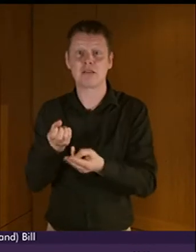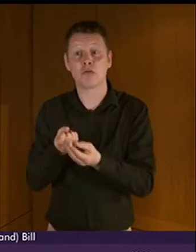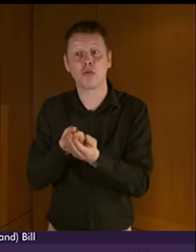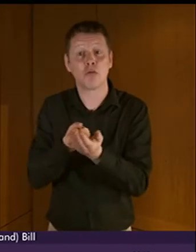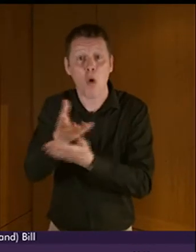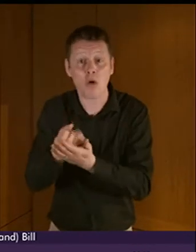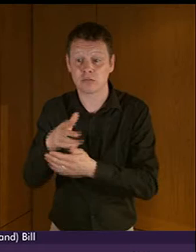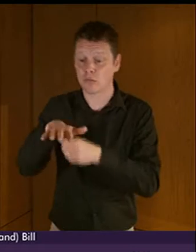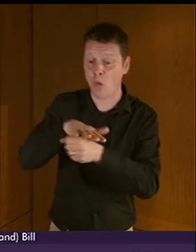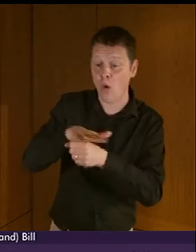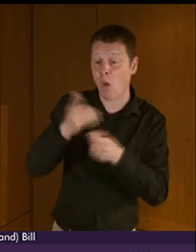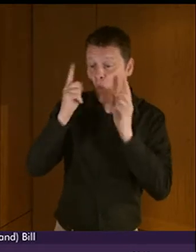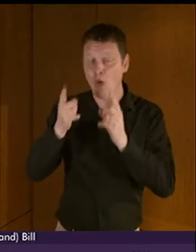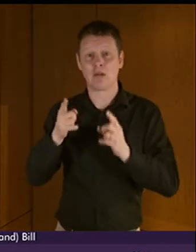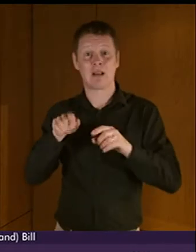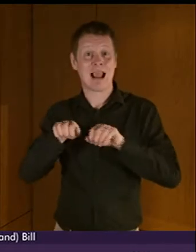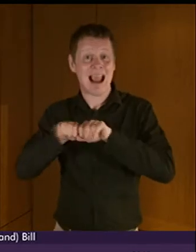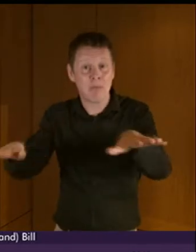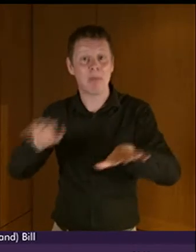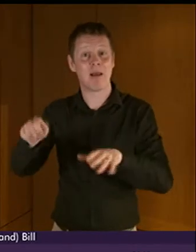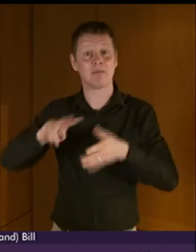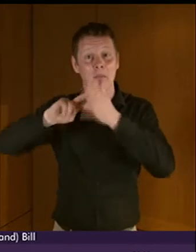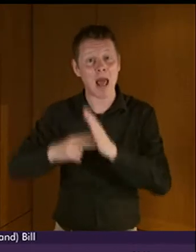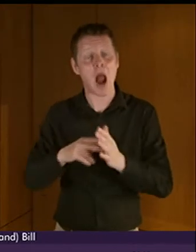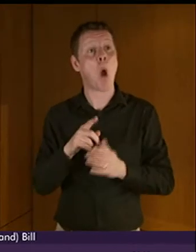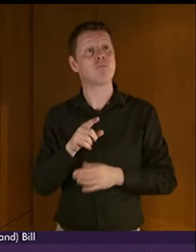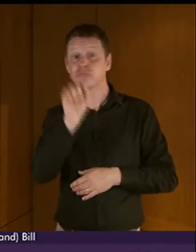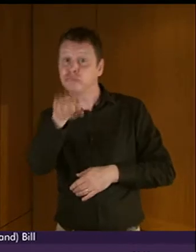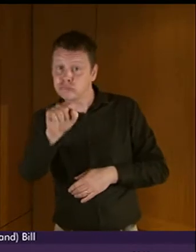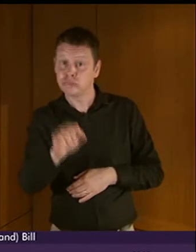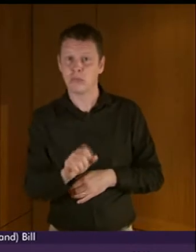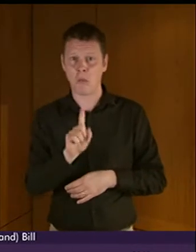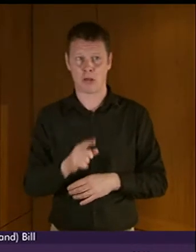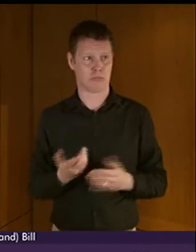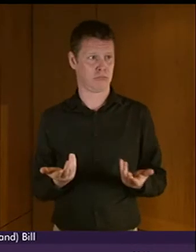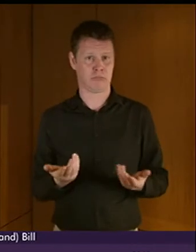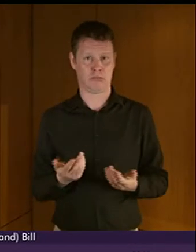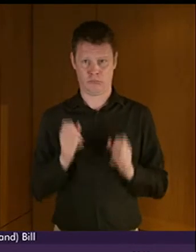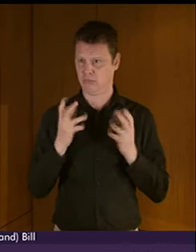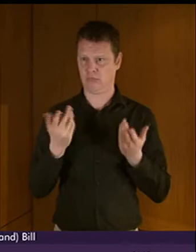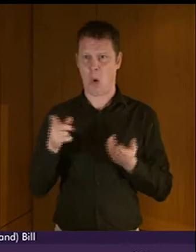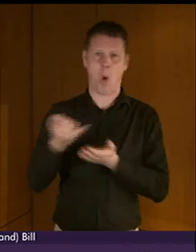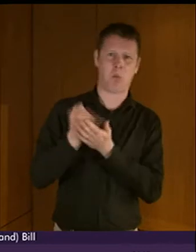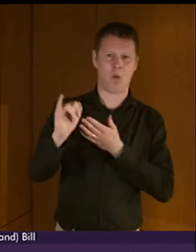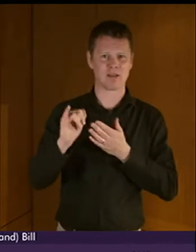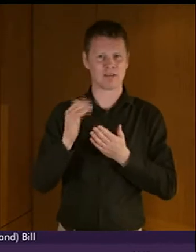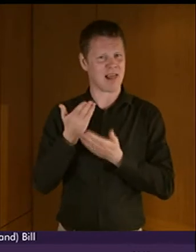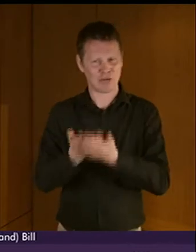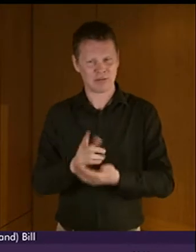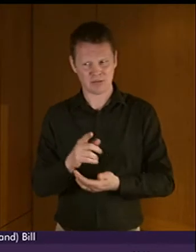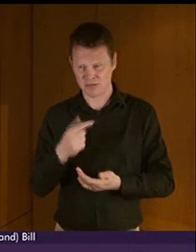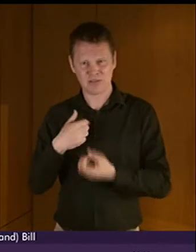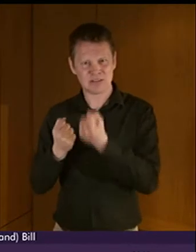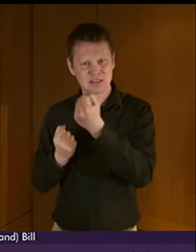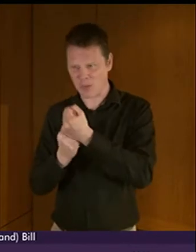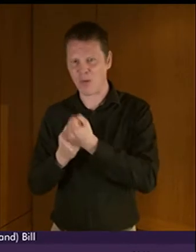plans. While there are likely to be additional costs, in my view, that is not a reason to oppose legislation that seeks to support the communication